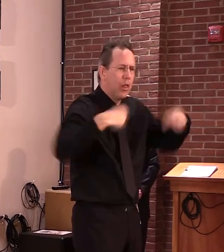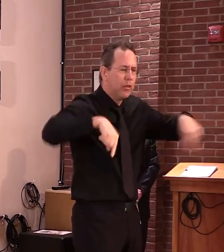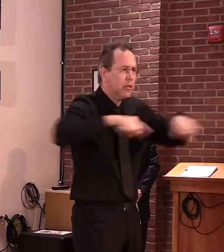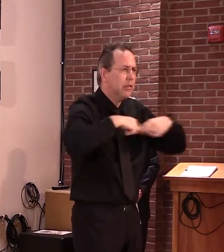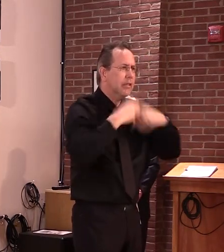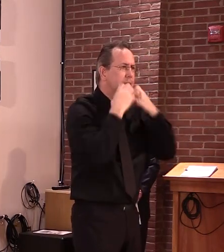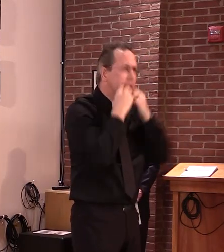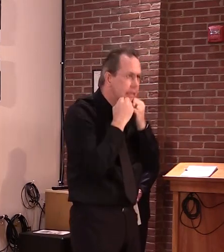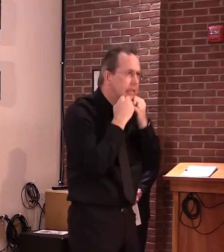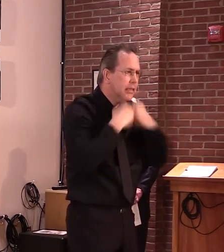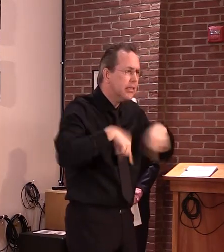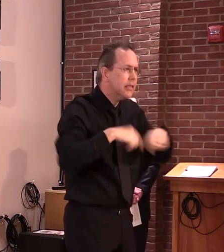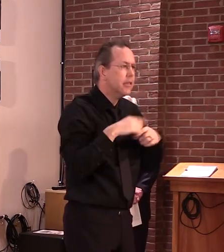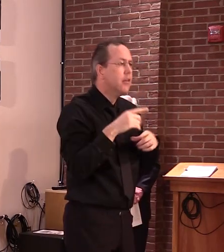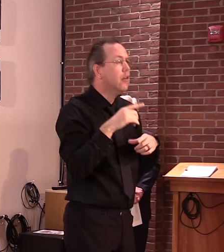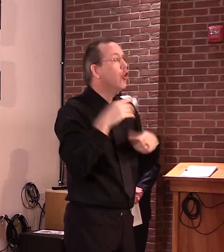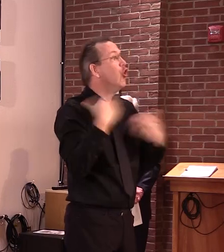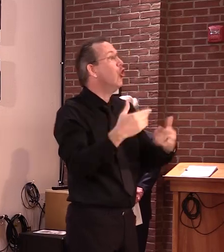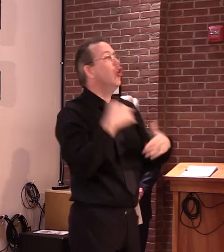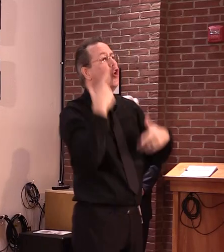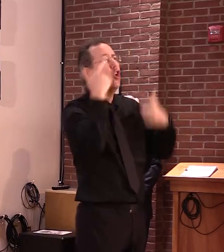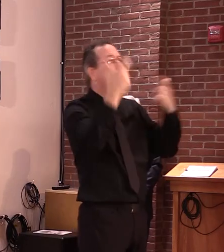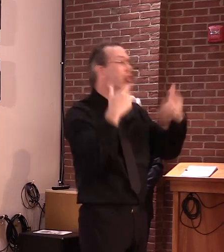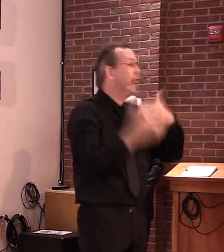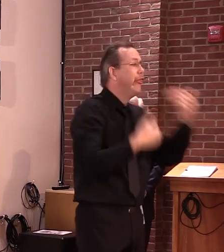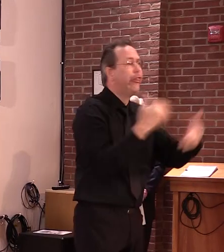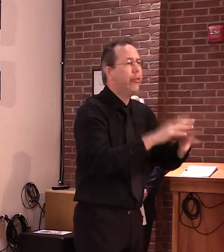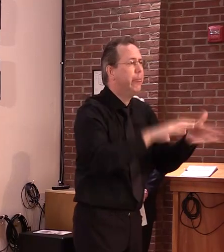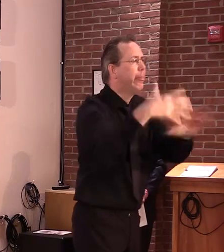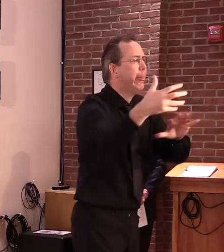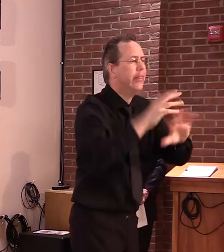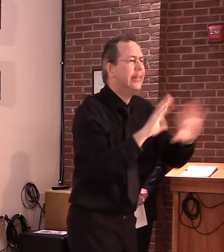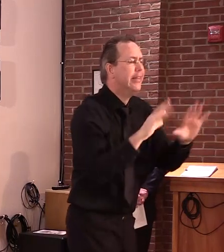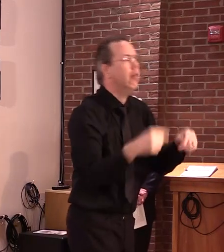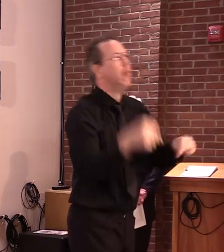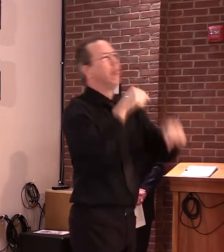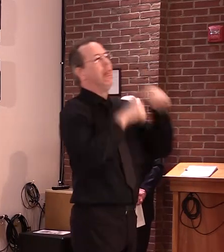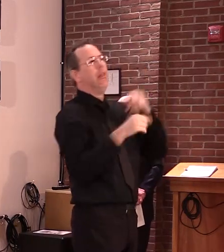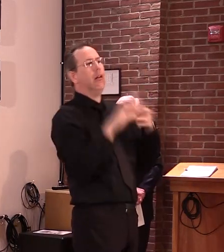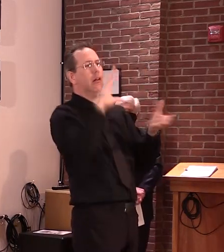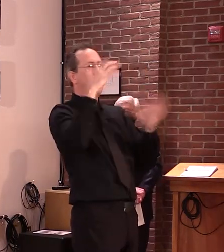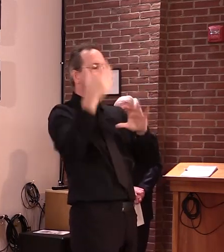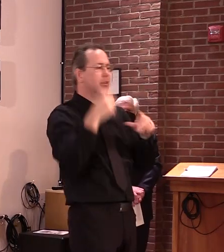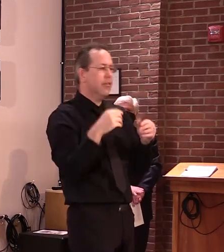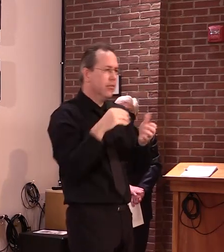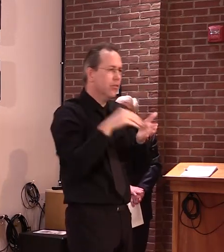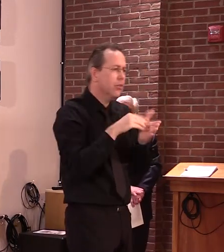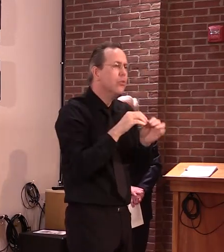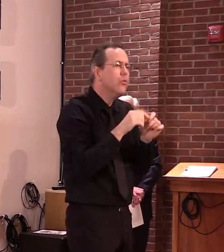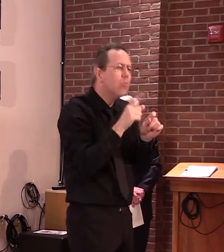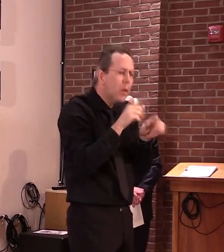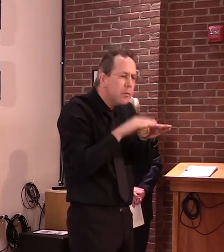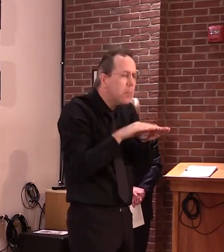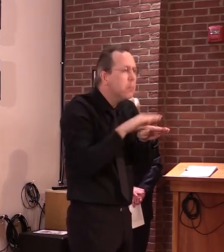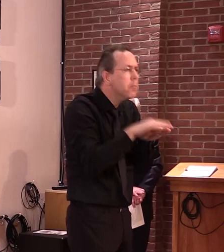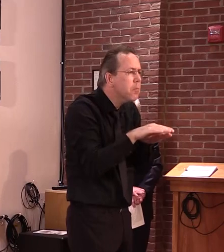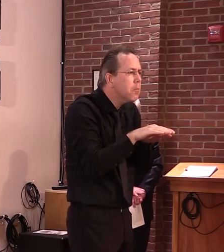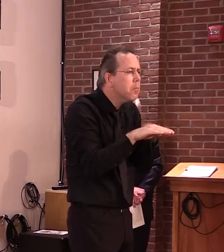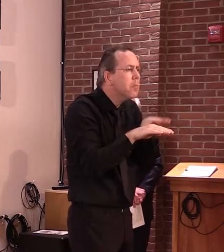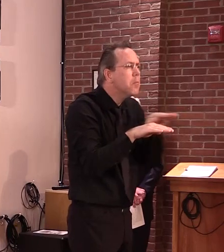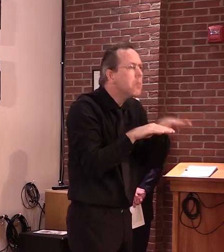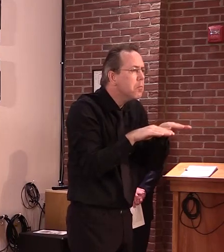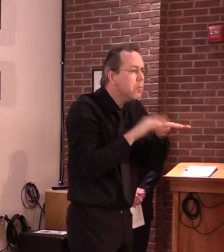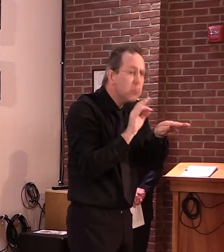of taking two steps forward and one step back, we've chosen to take one and half steps forward without having to retreat.